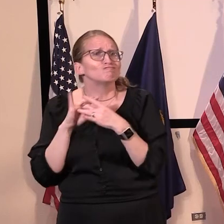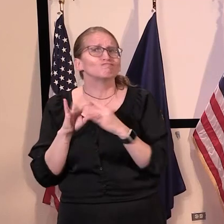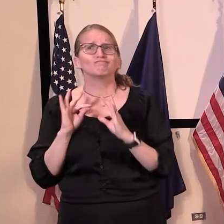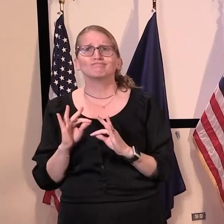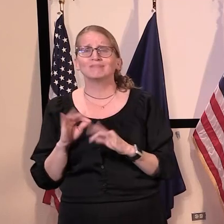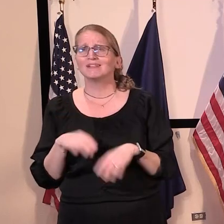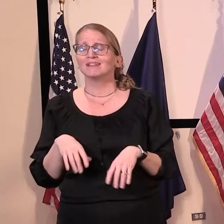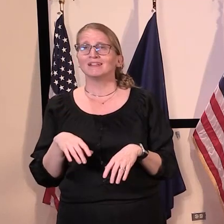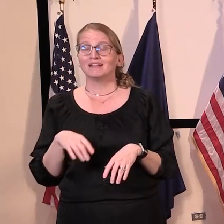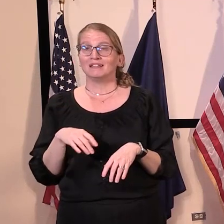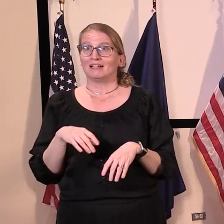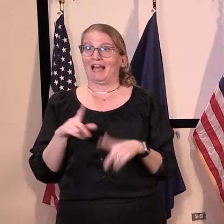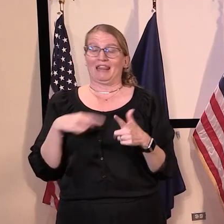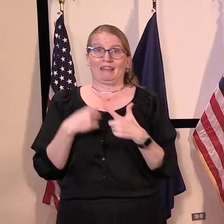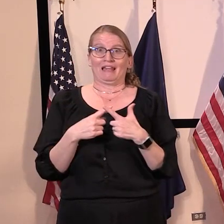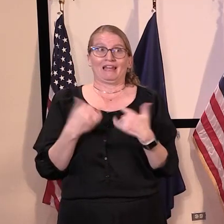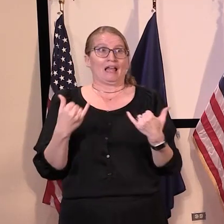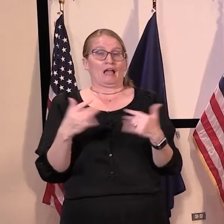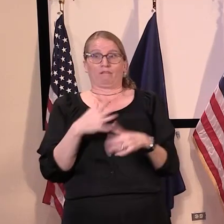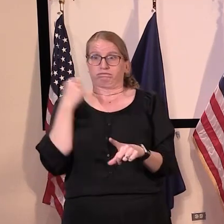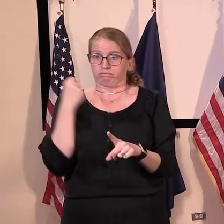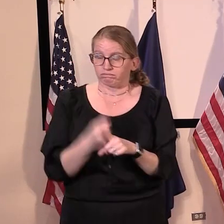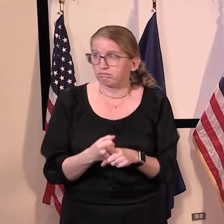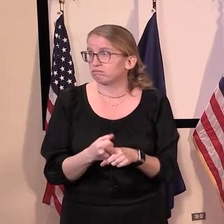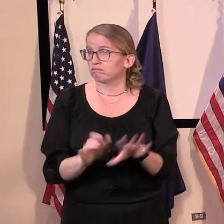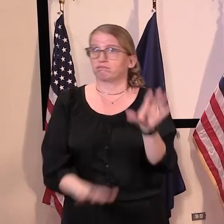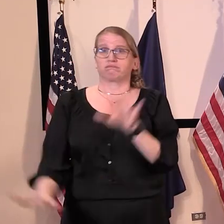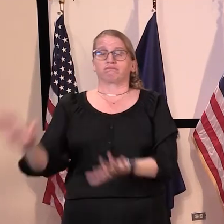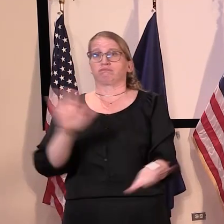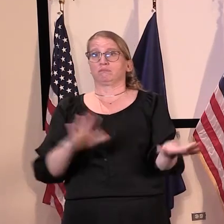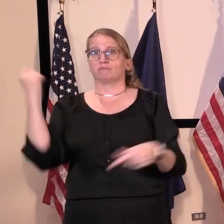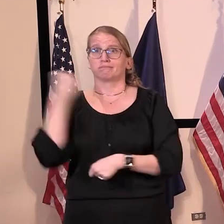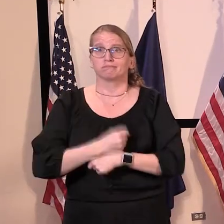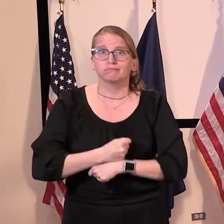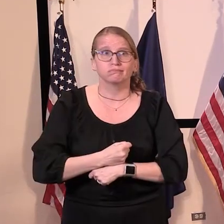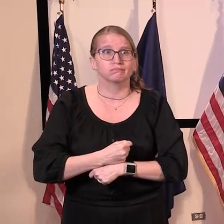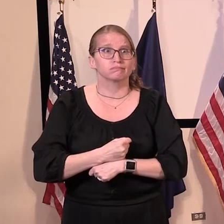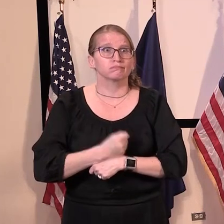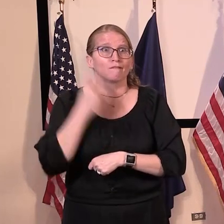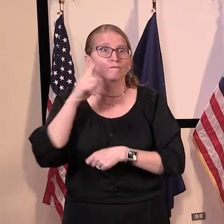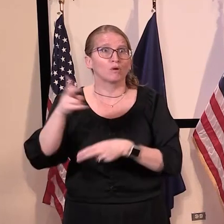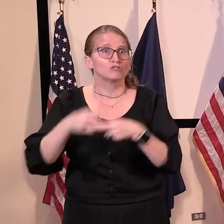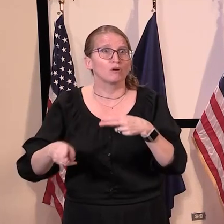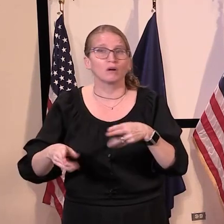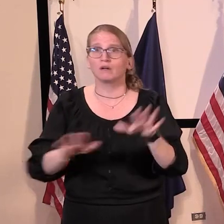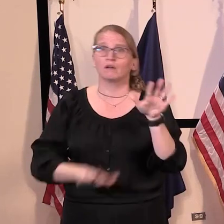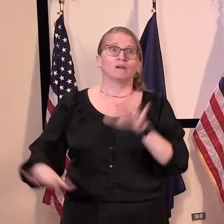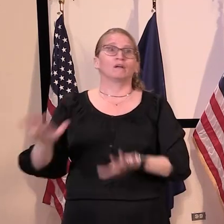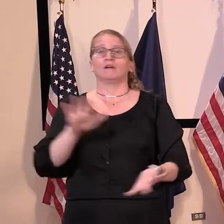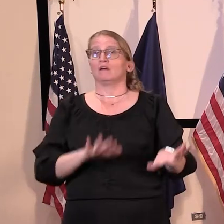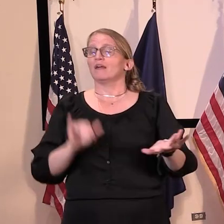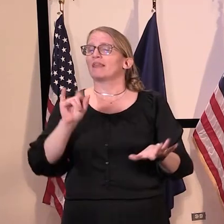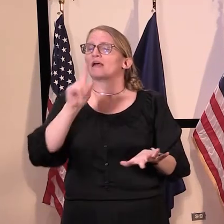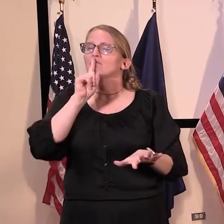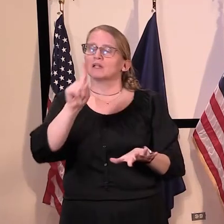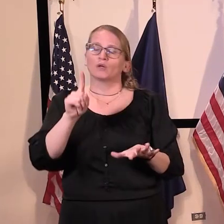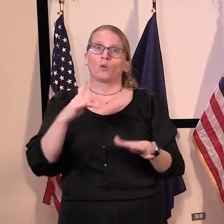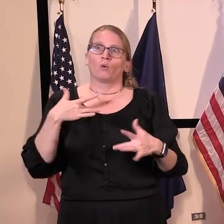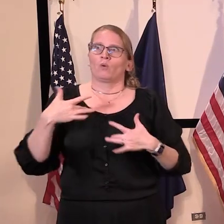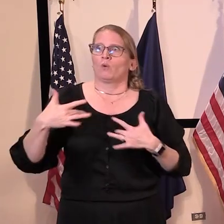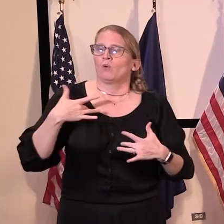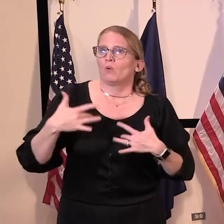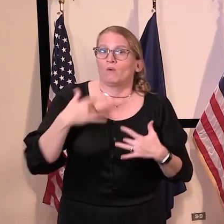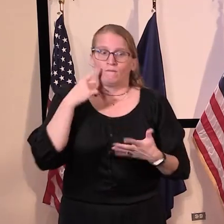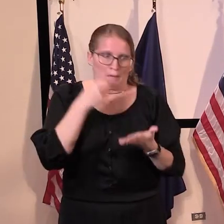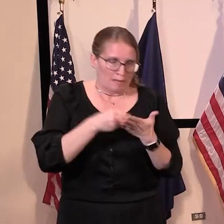have to, for public health reasons, shut down as financial anxiety, as